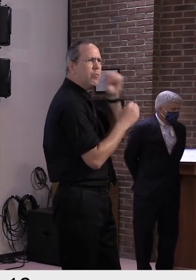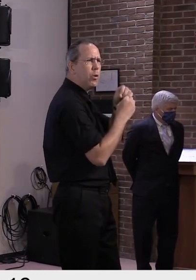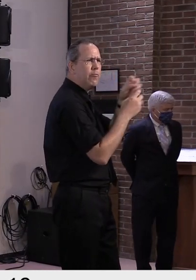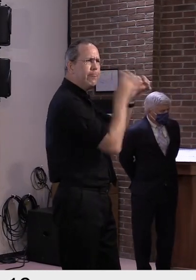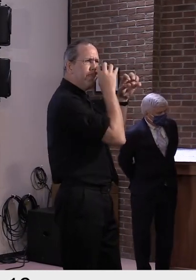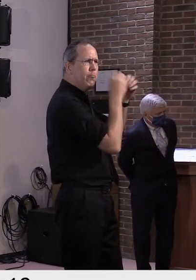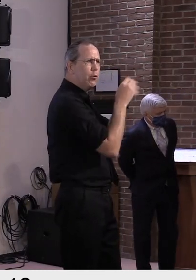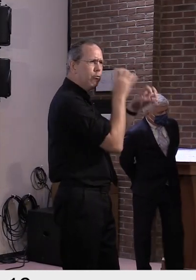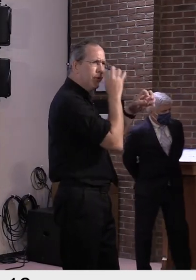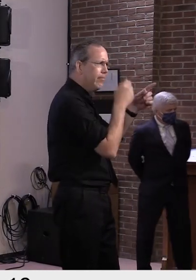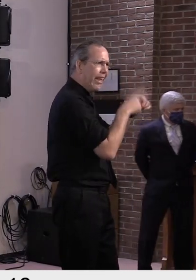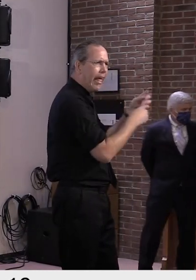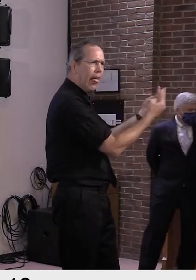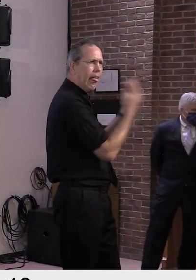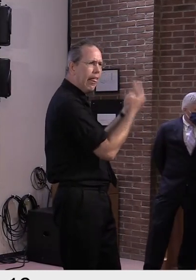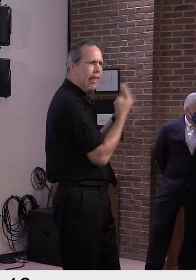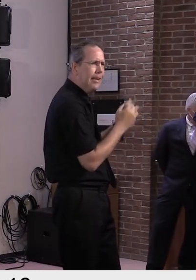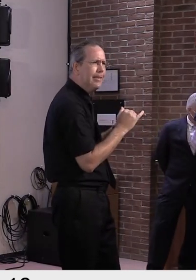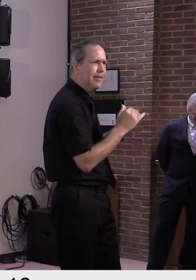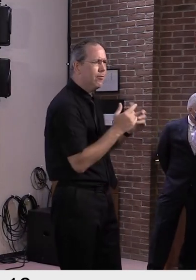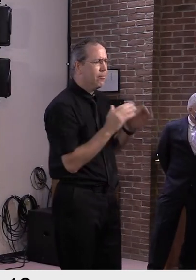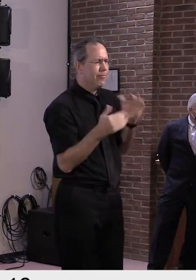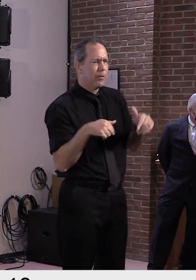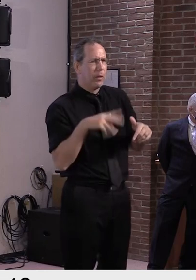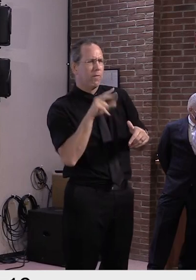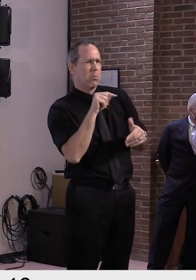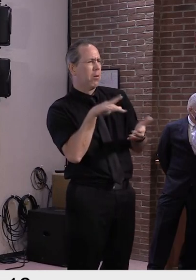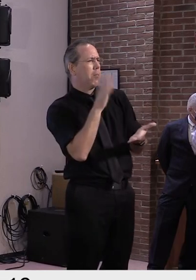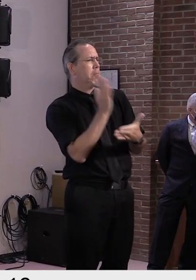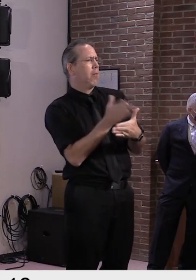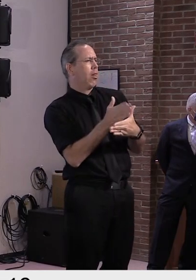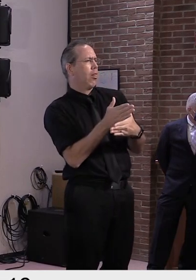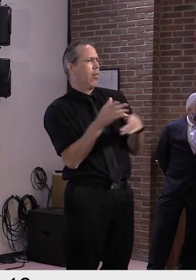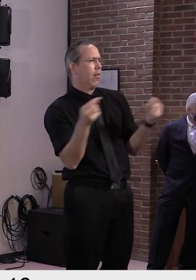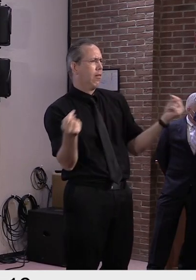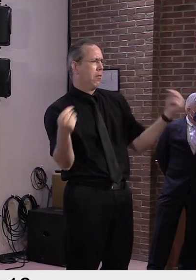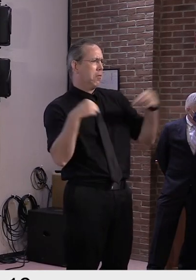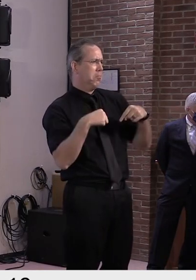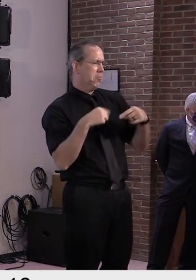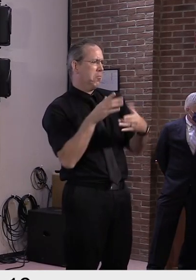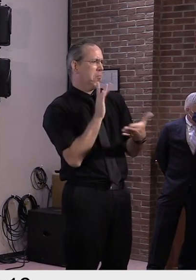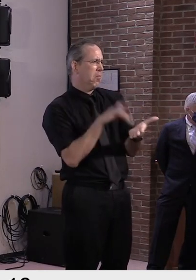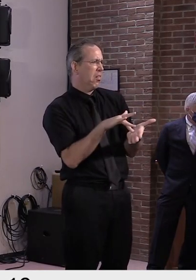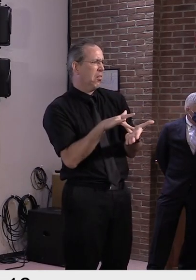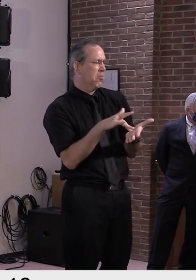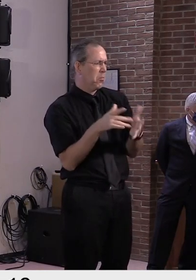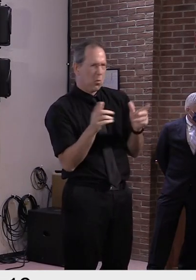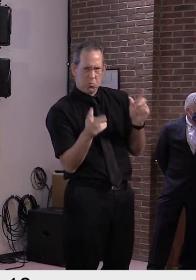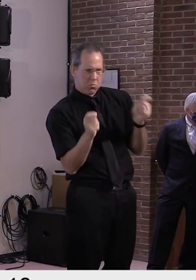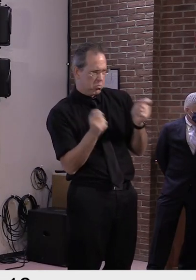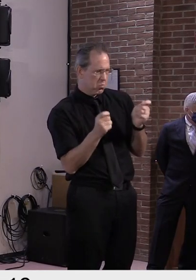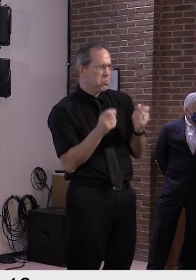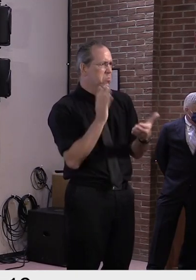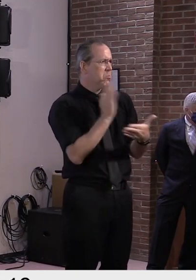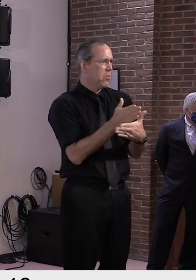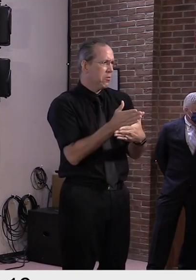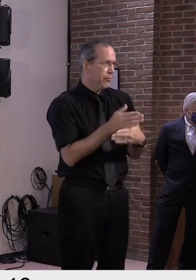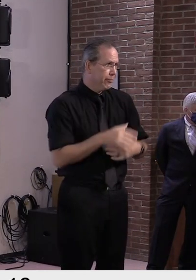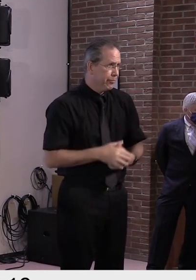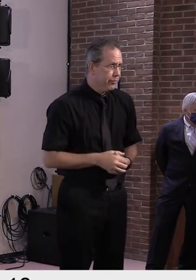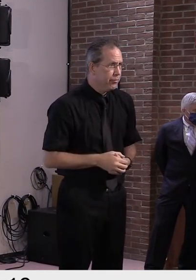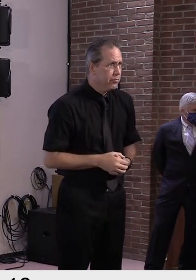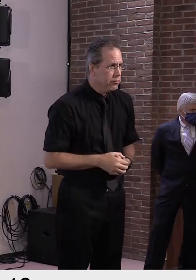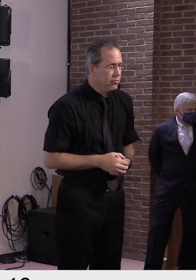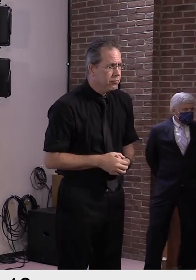even areas that are seeing pretty low case counts across the Northeast. However, again, when comparing these three